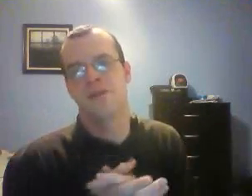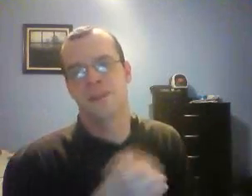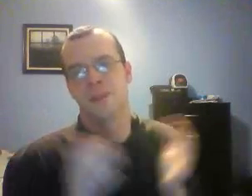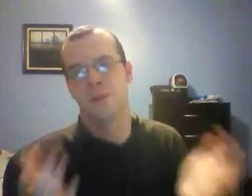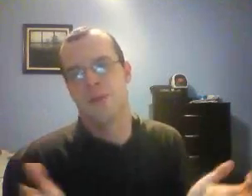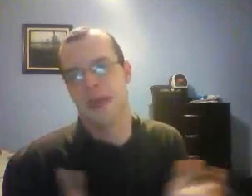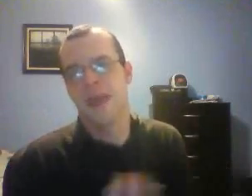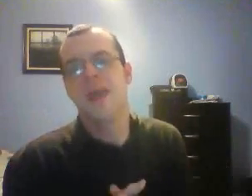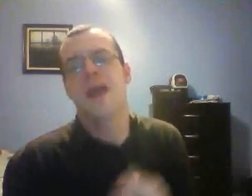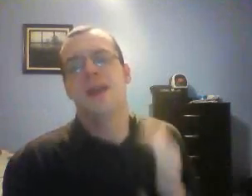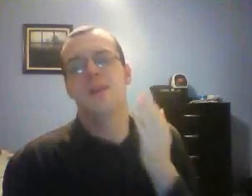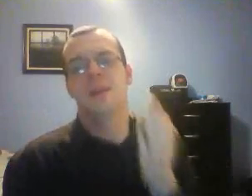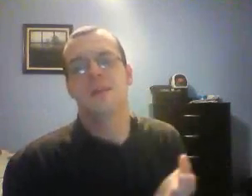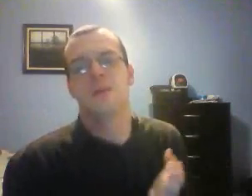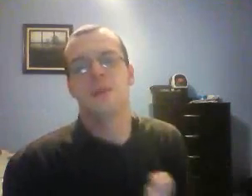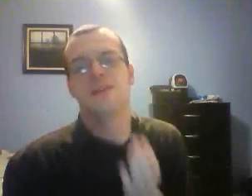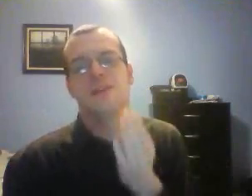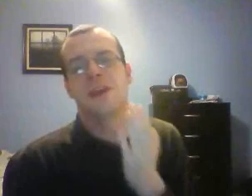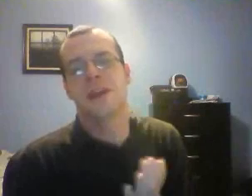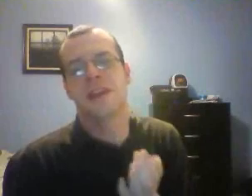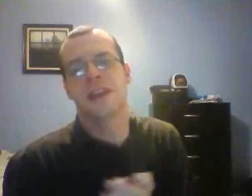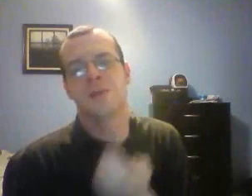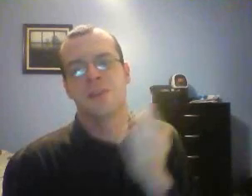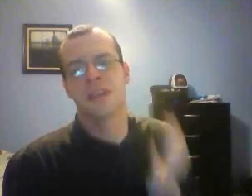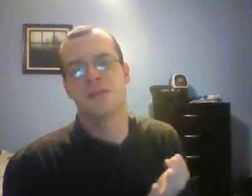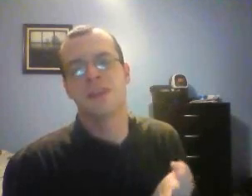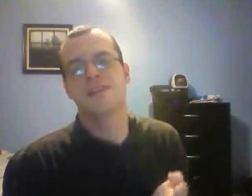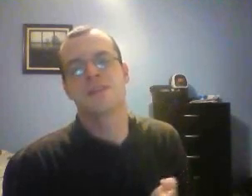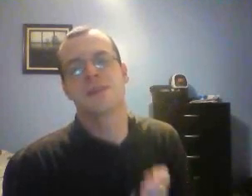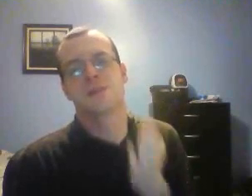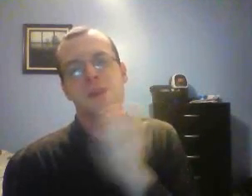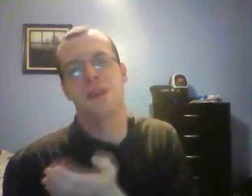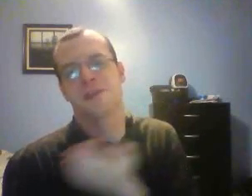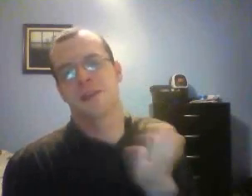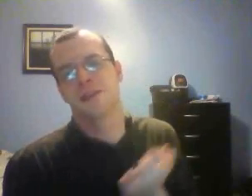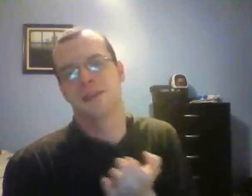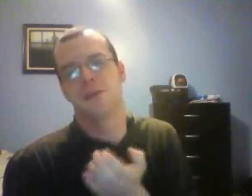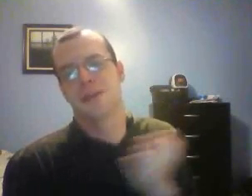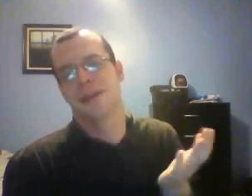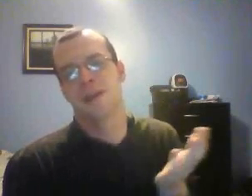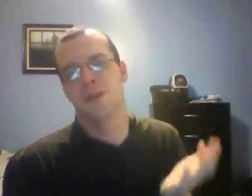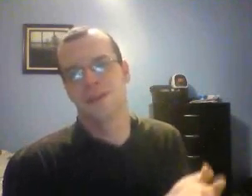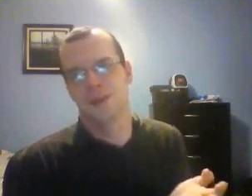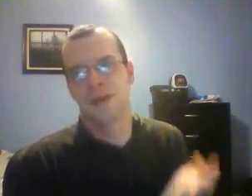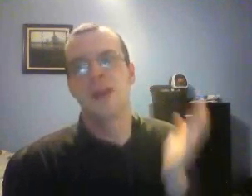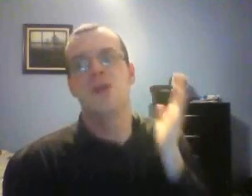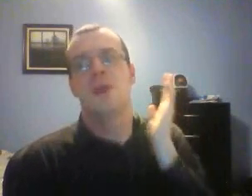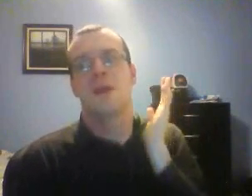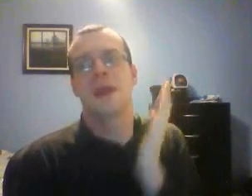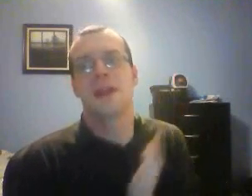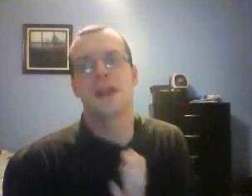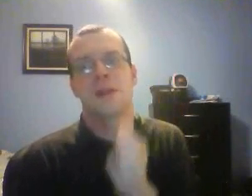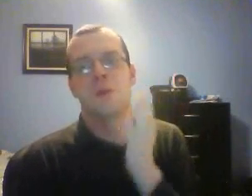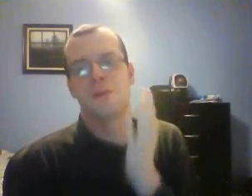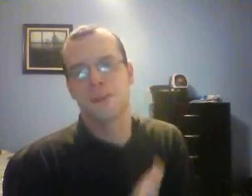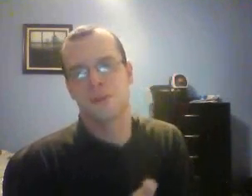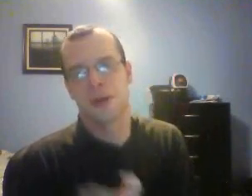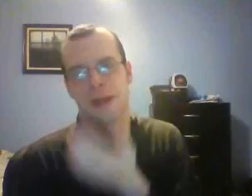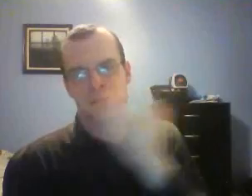it obviously would be WWE's United Kingdom TV series. Really excited to see what kind of direction we are headed in with this one. And